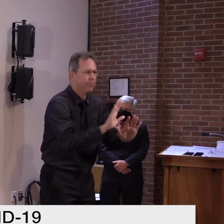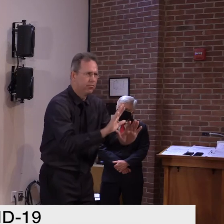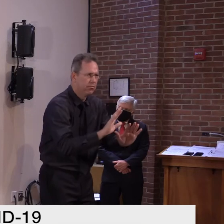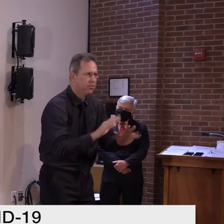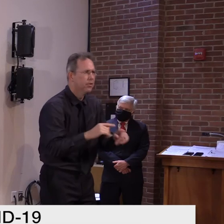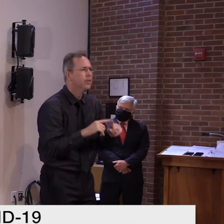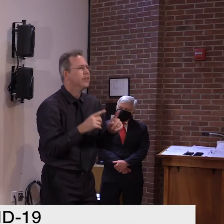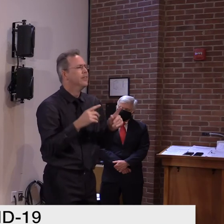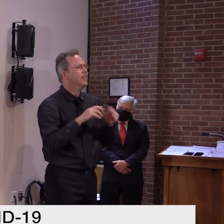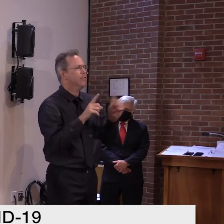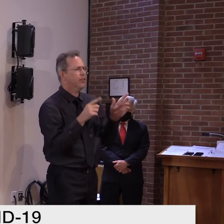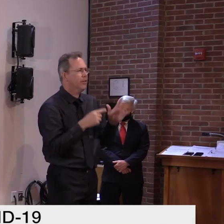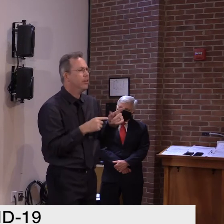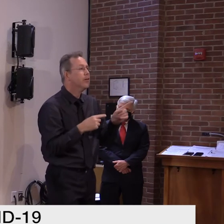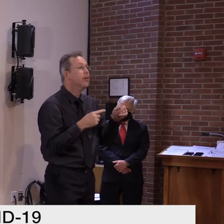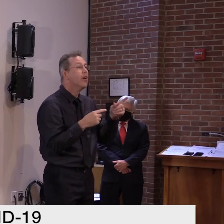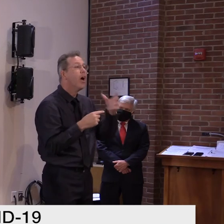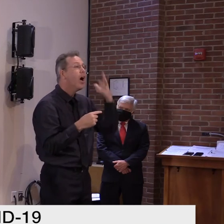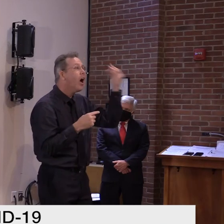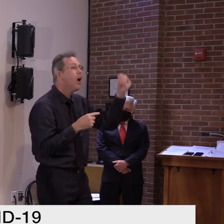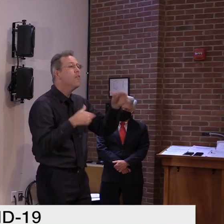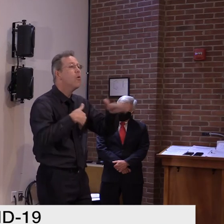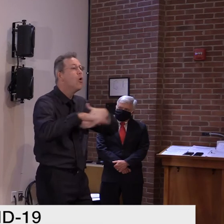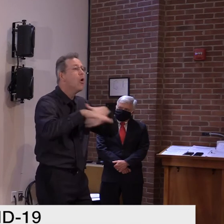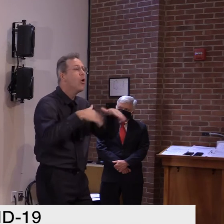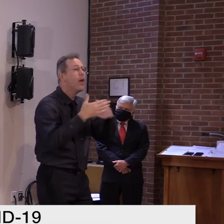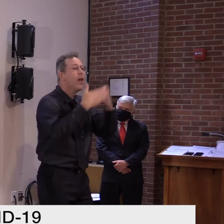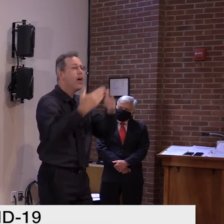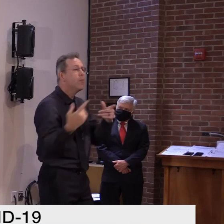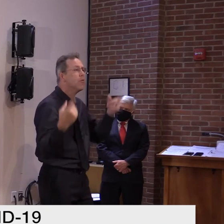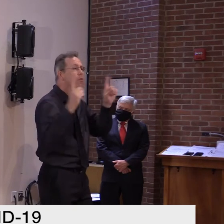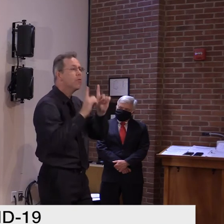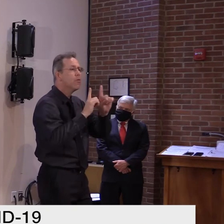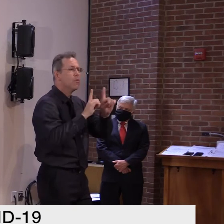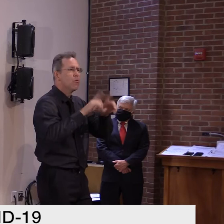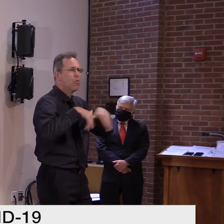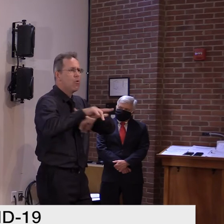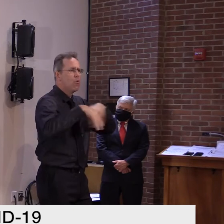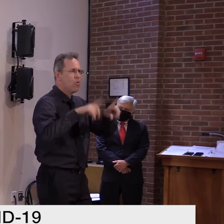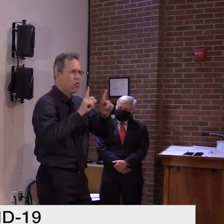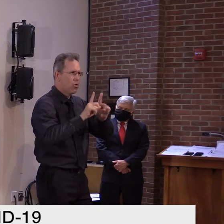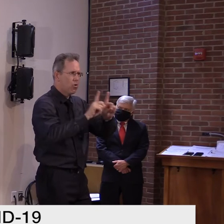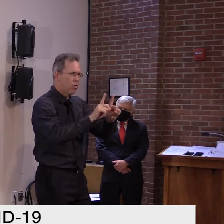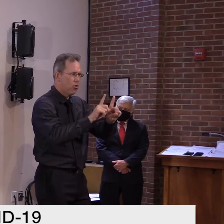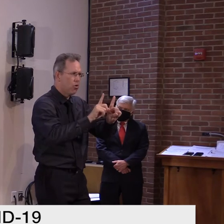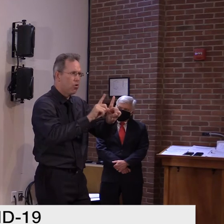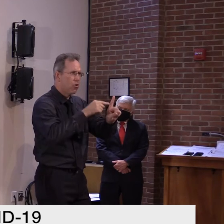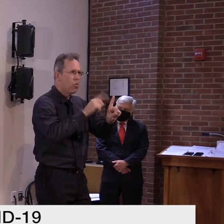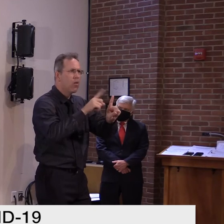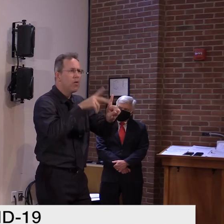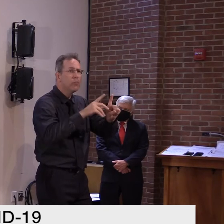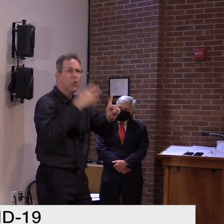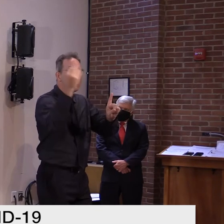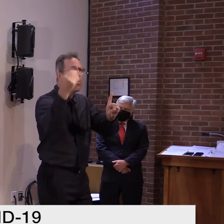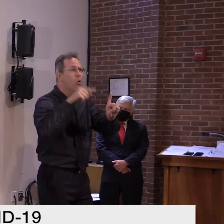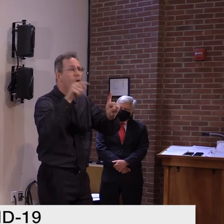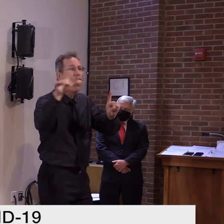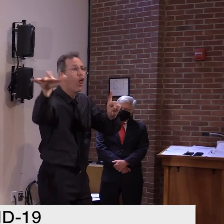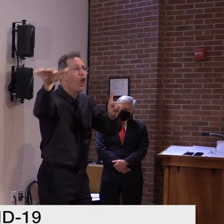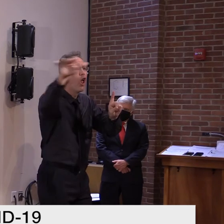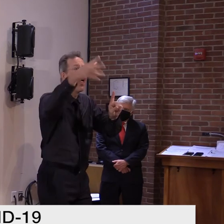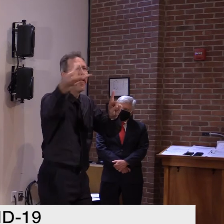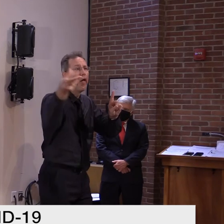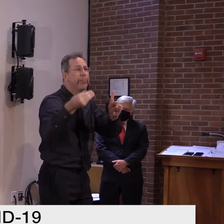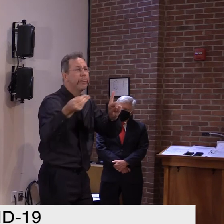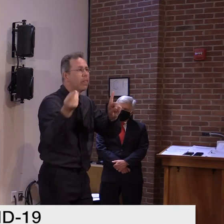walk, uh, side by side, where you don't know what your neighbor has done. So, again, you might know more about what your own family